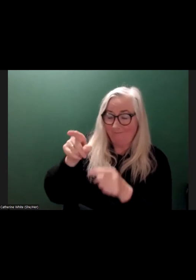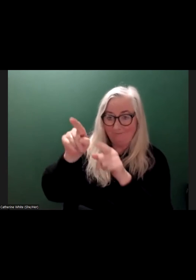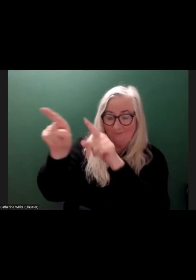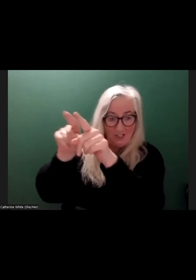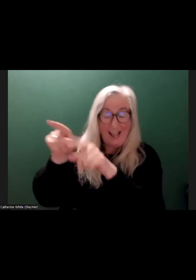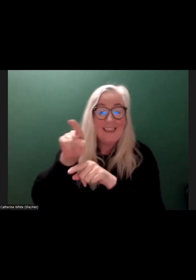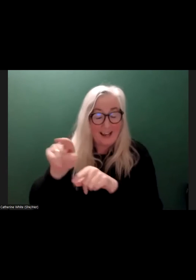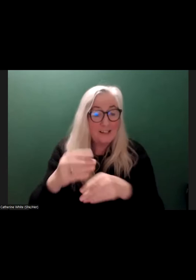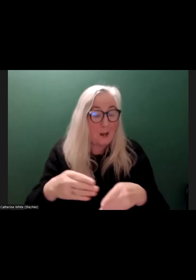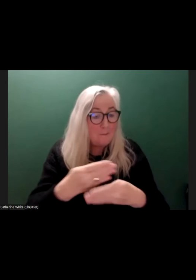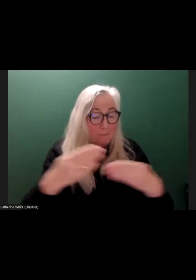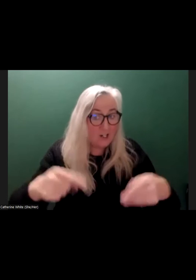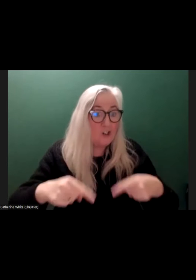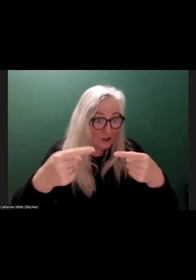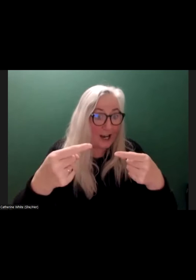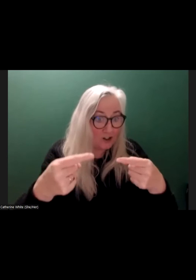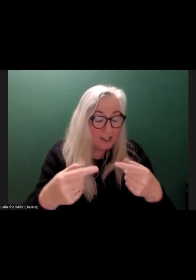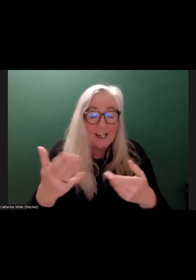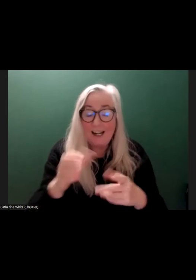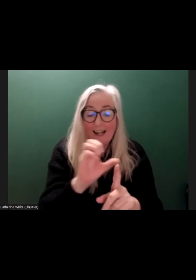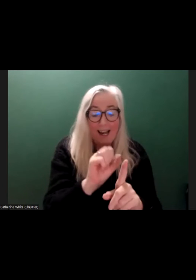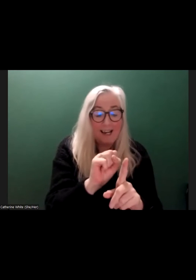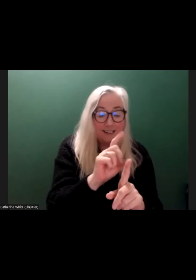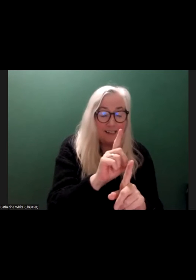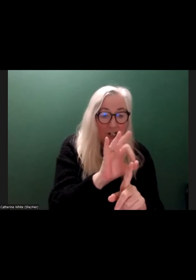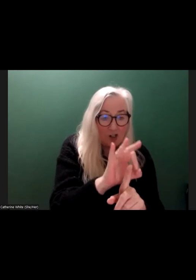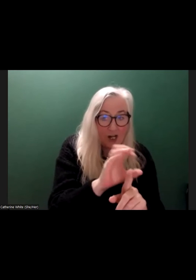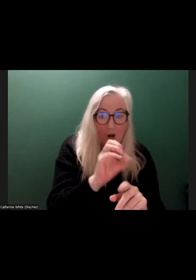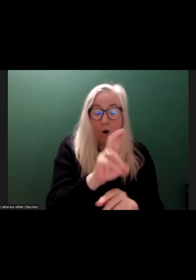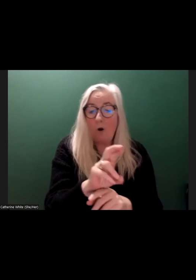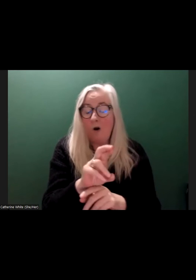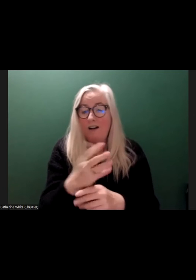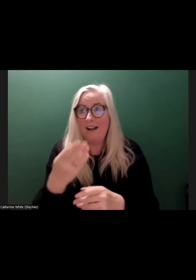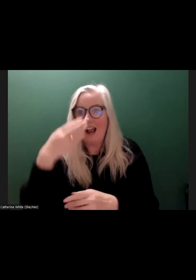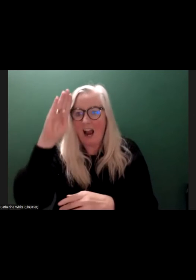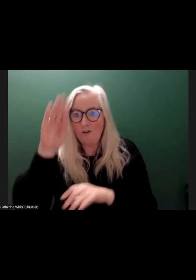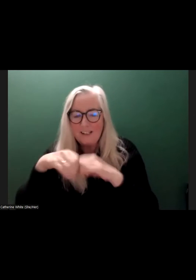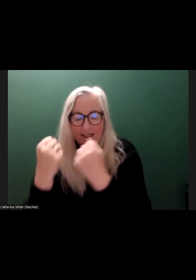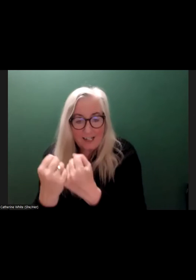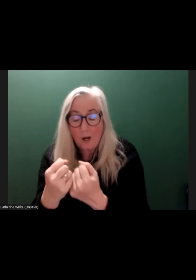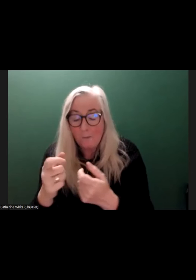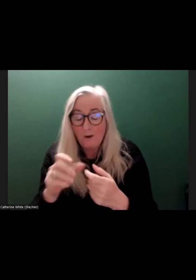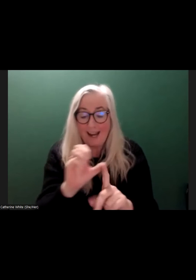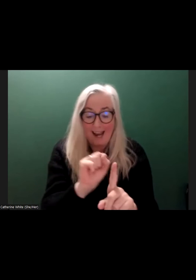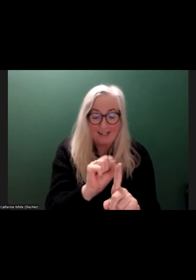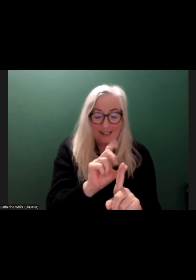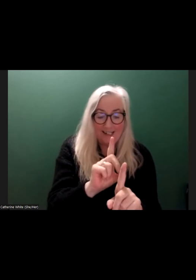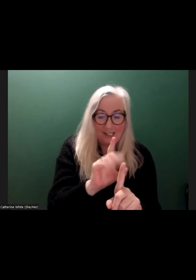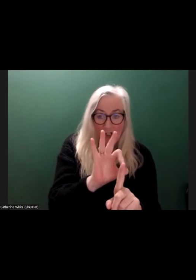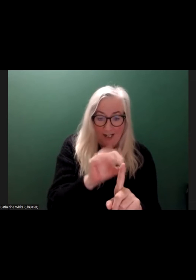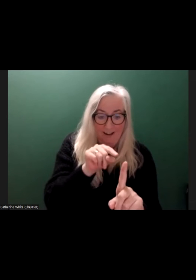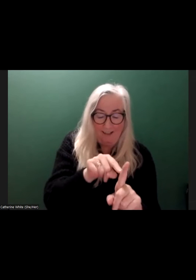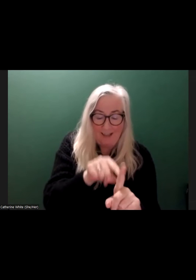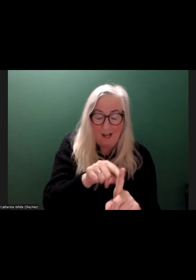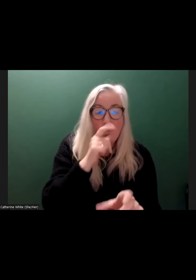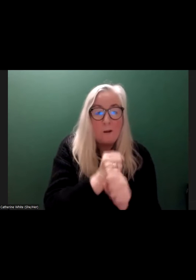one of the big challenges. Whether it's involvement in the Sustainable Development Goals. Or involvement in wider society. The Sustainable Development Goals talks about...